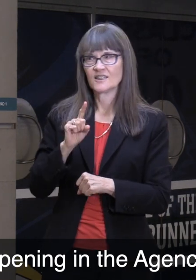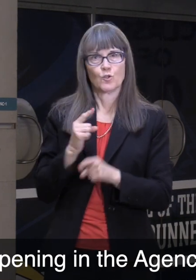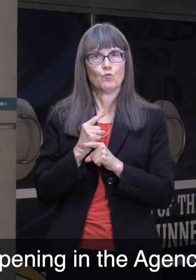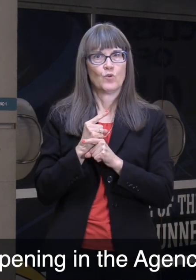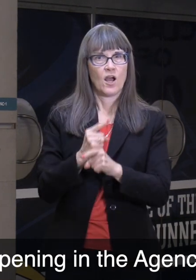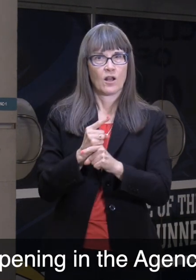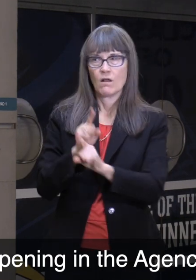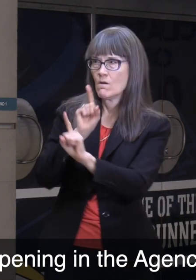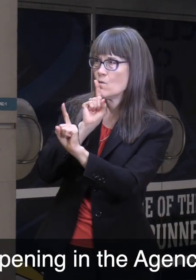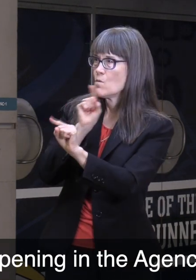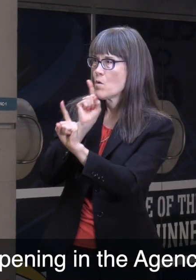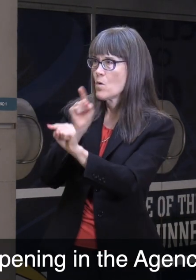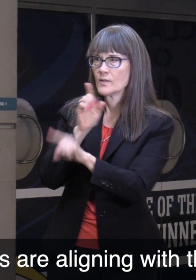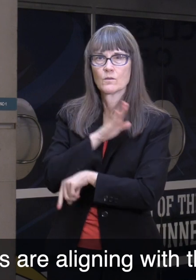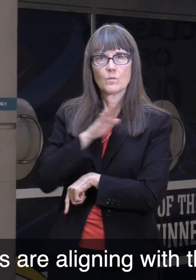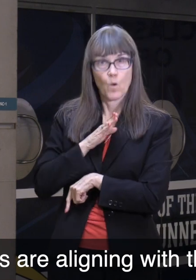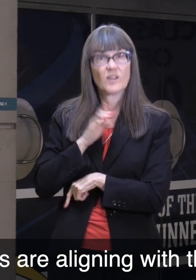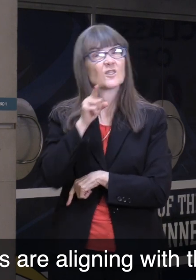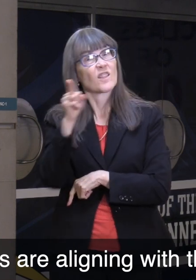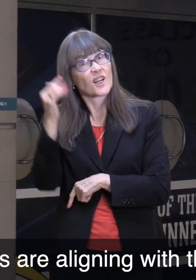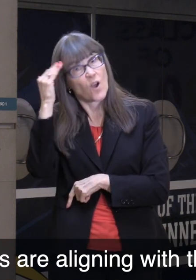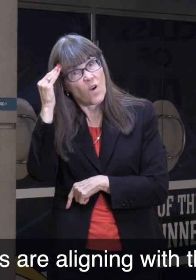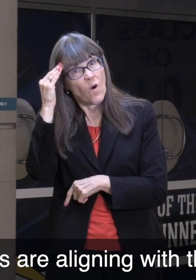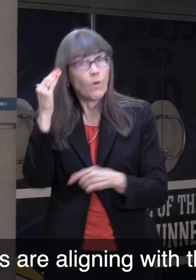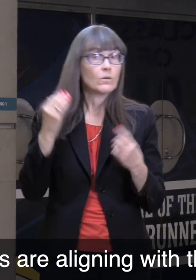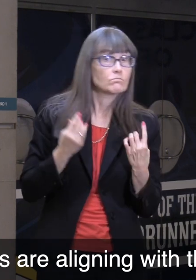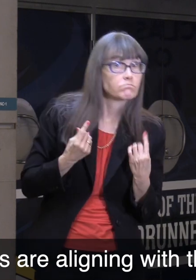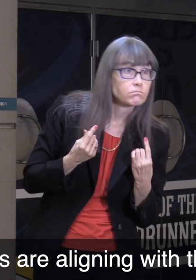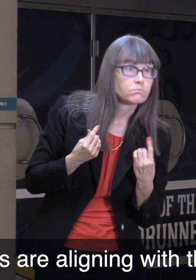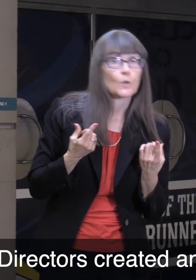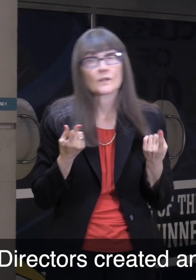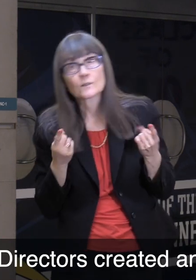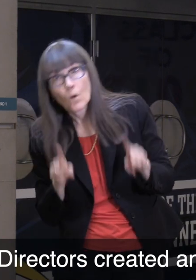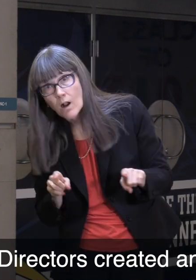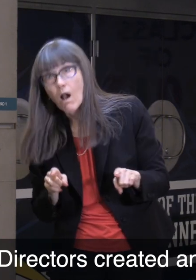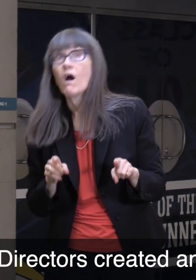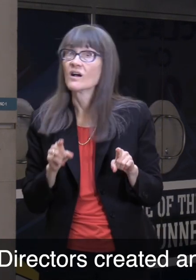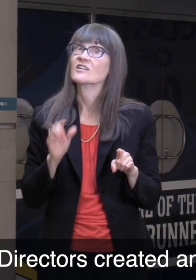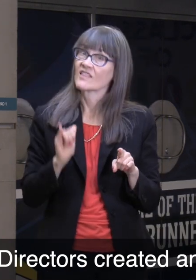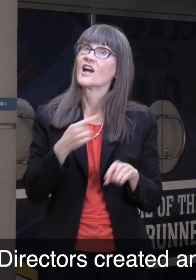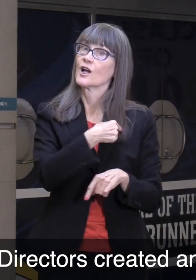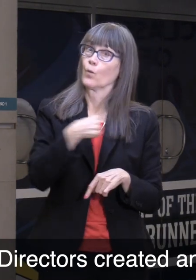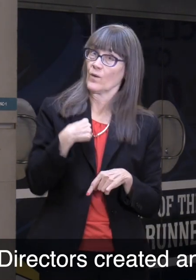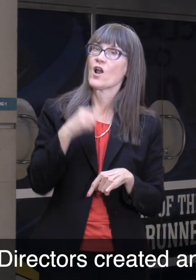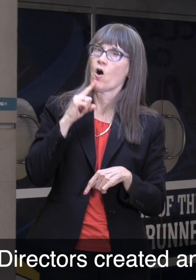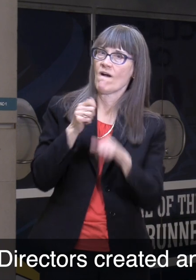happening in the agency and that those things are aligning with the policies that the Board of Directors created and approved.